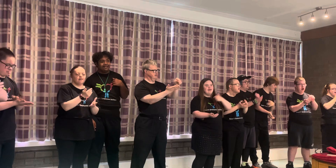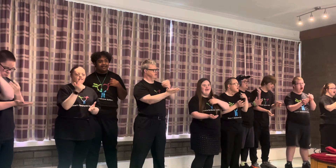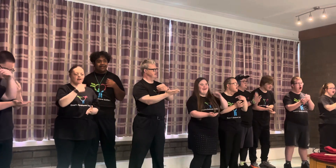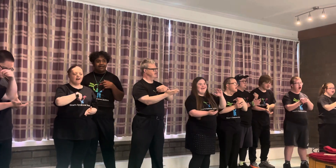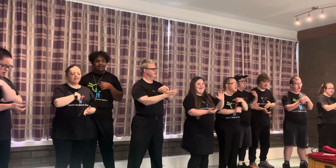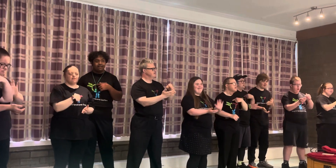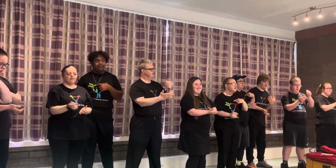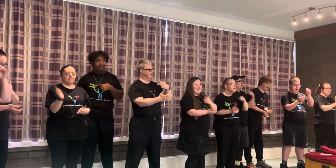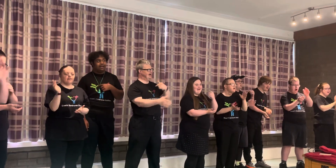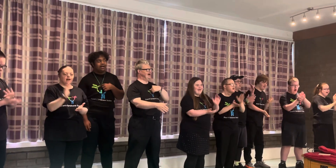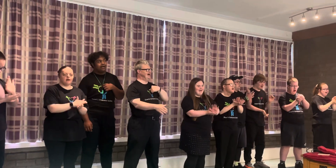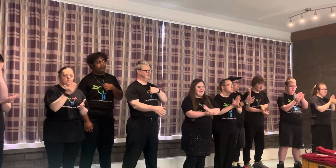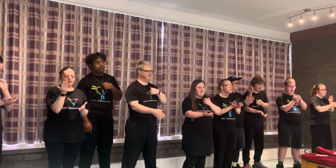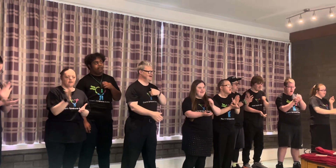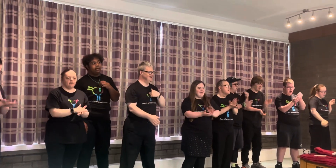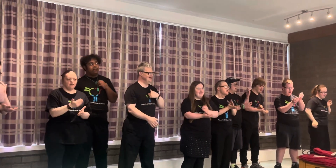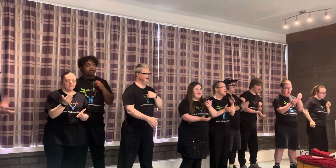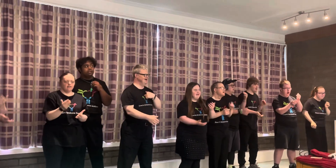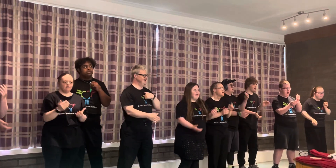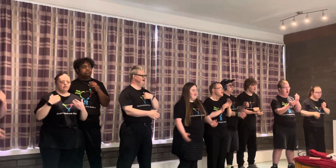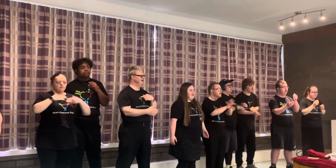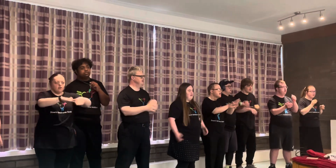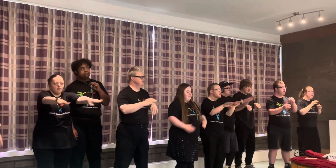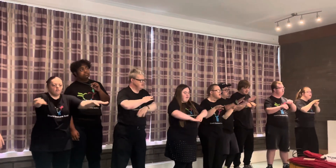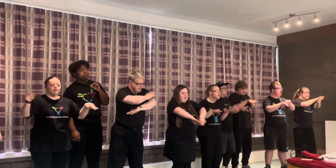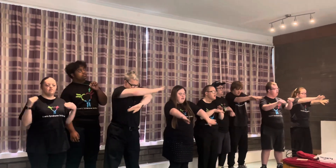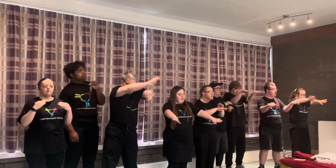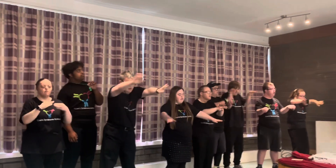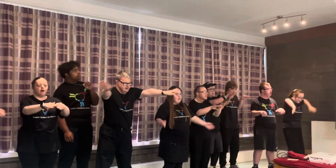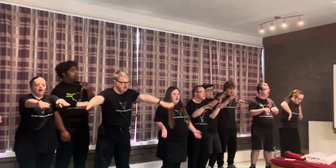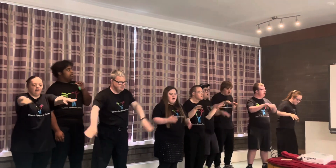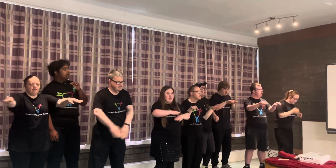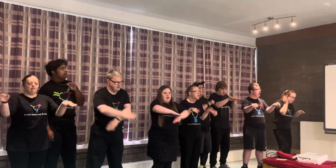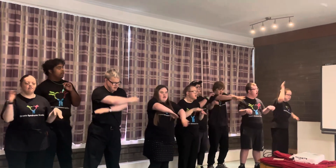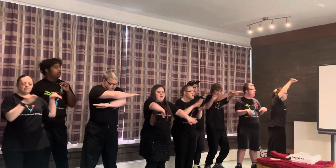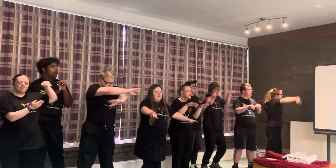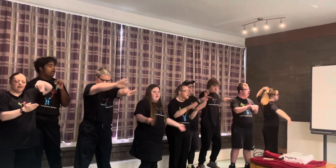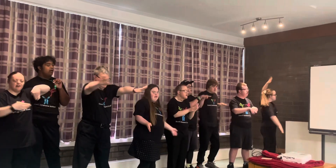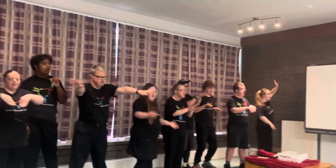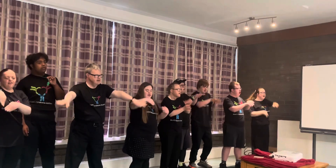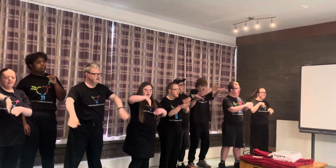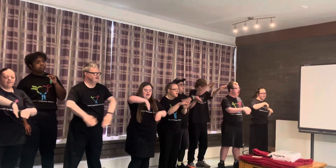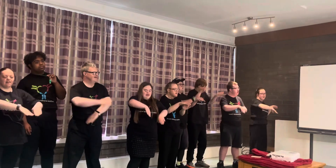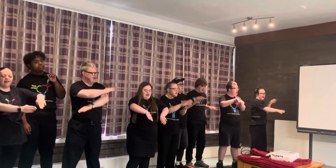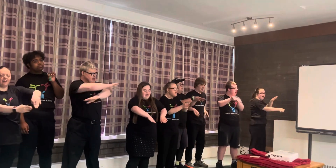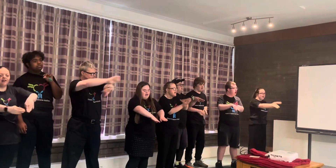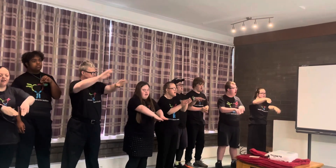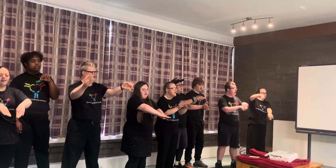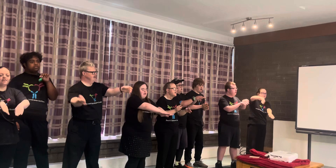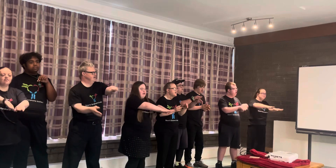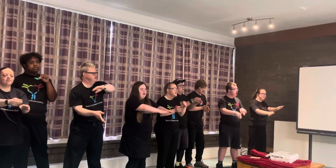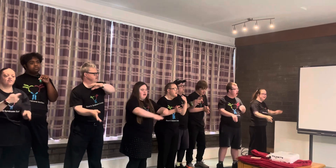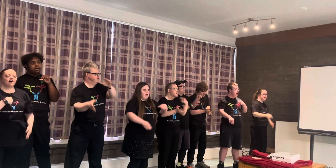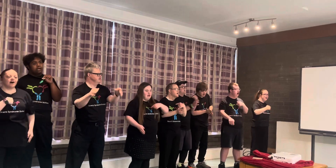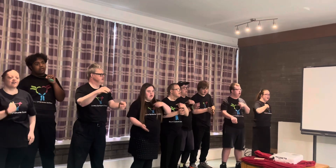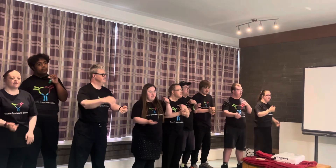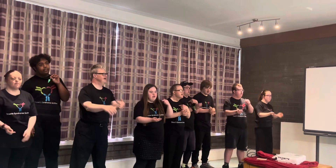I would be happy, baby swim a mile down the night, I would be